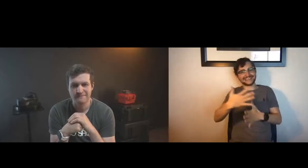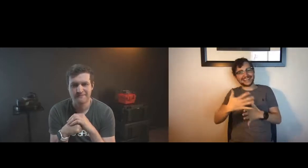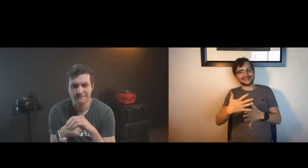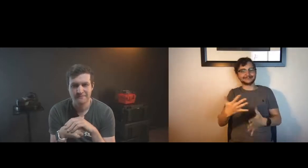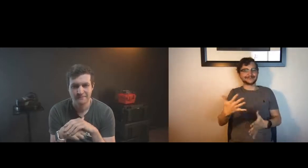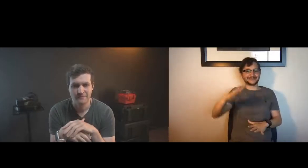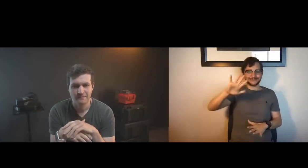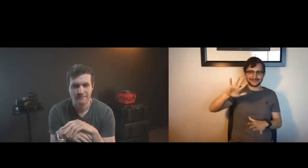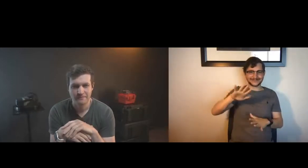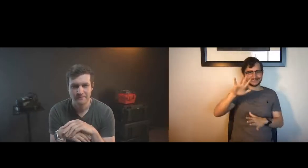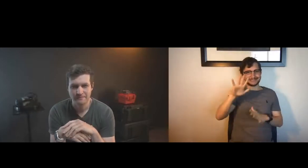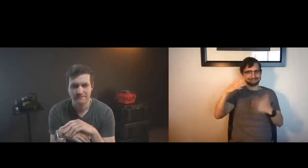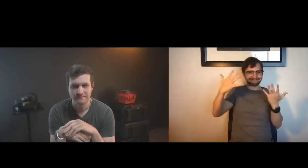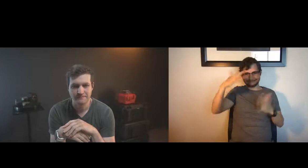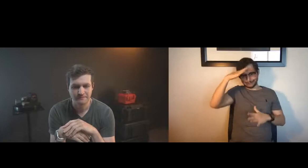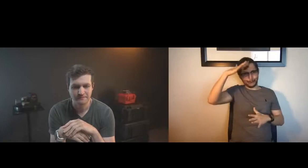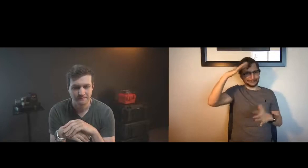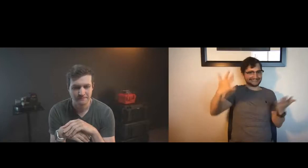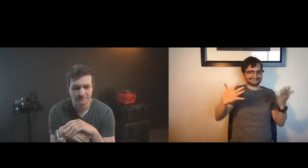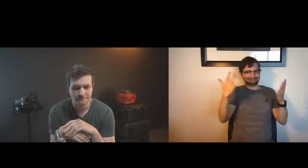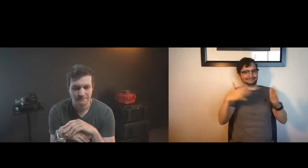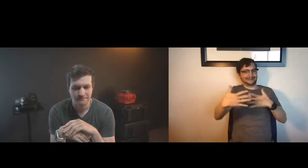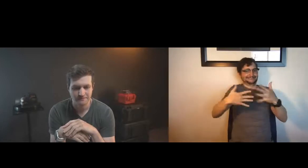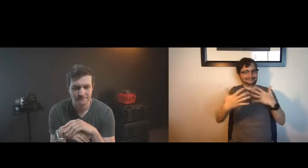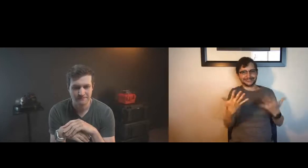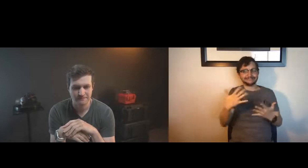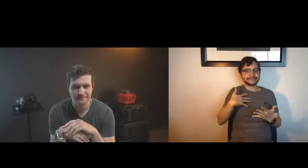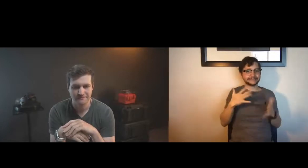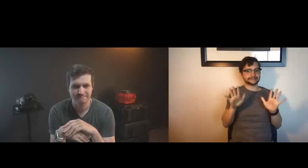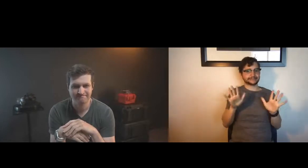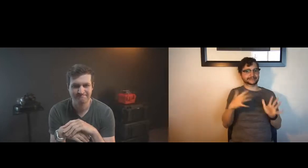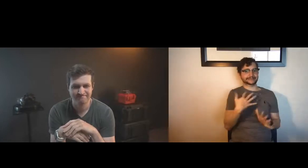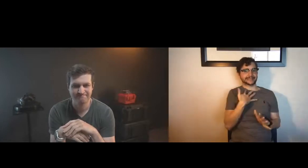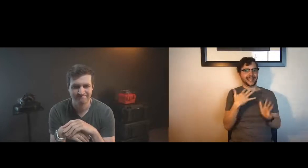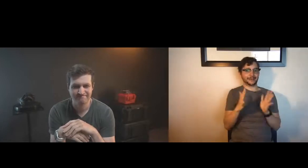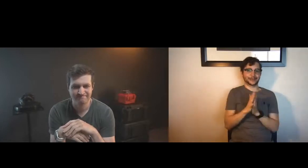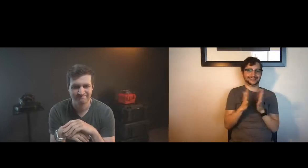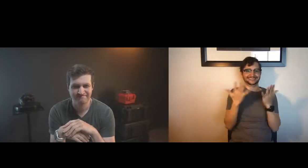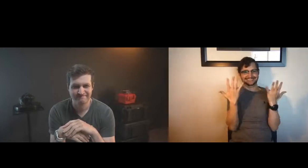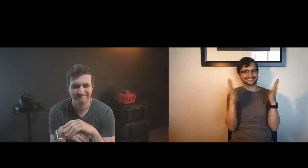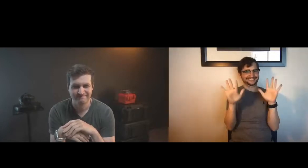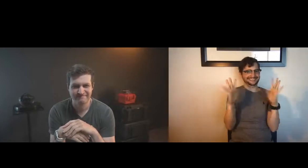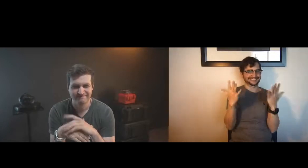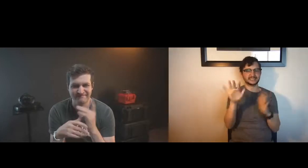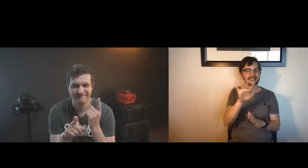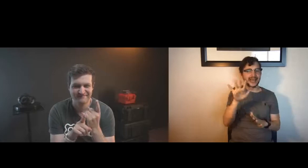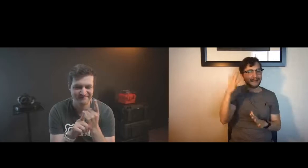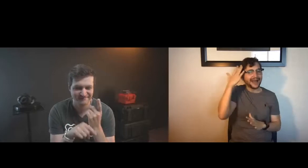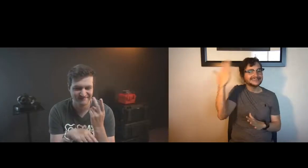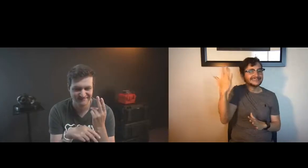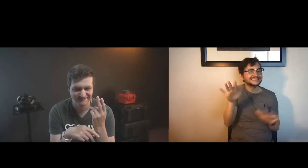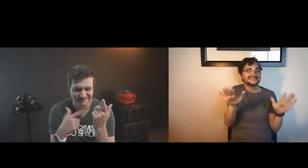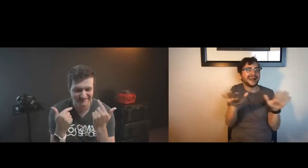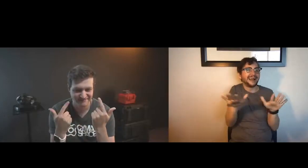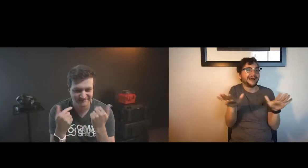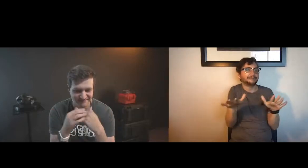like if you were to be able to move your hands but not flex your fingers at all you could still get by and communicate to some degree sort of like